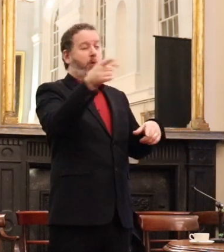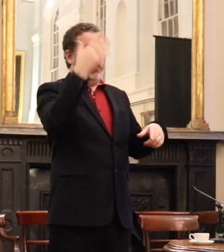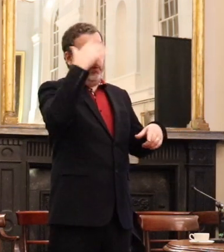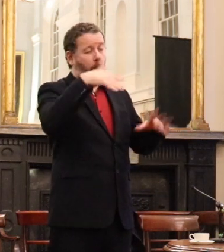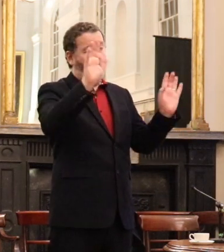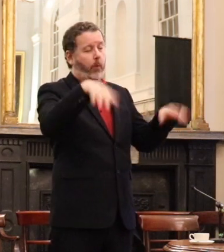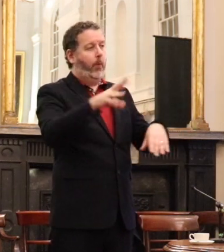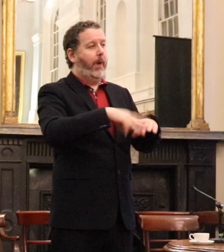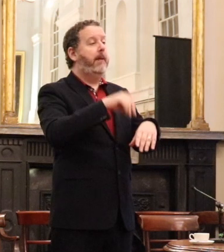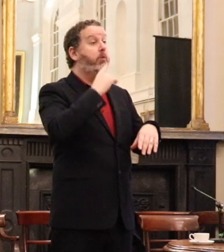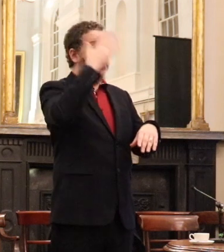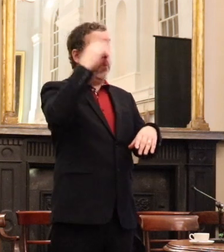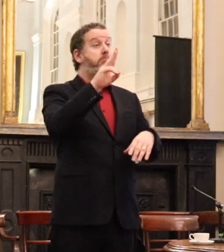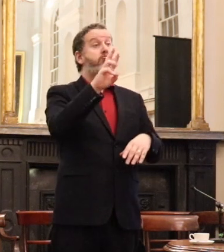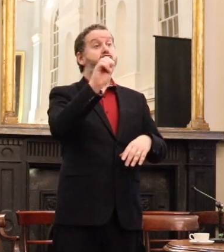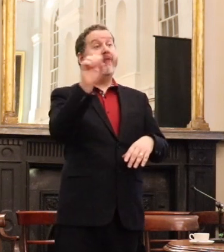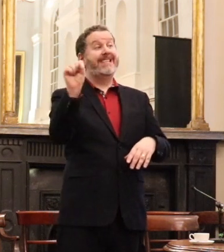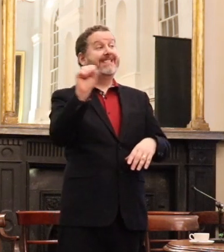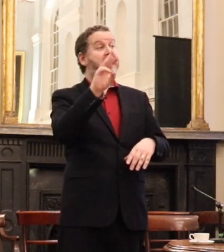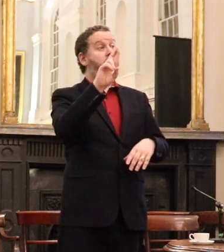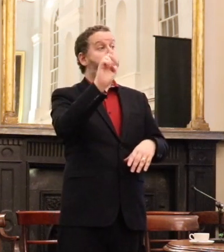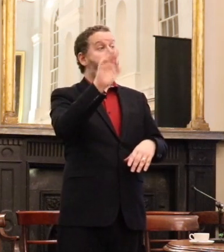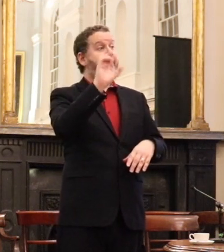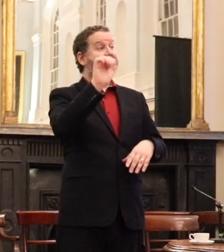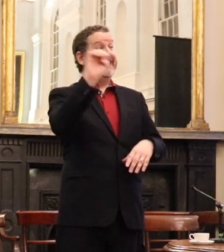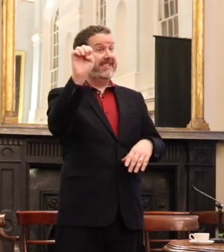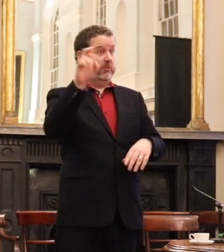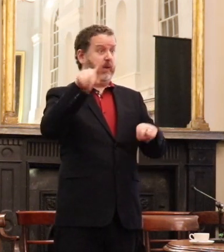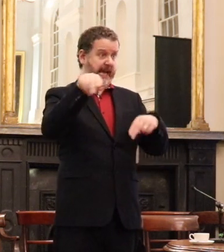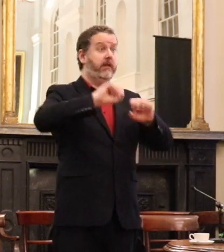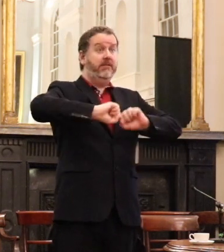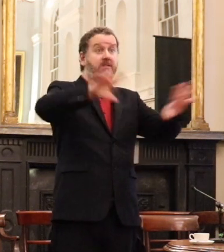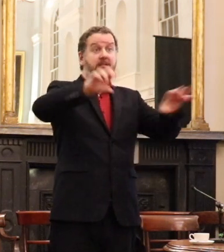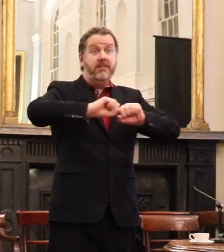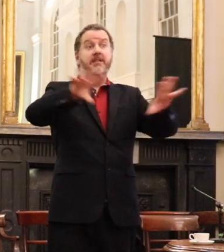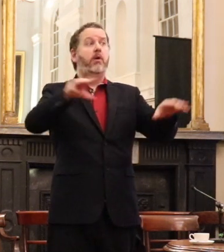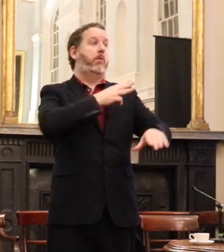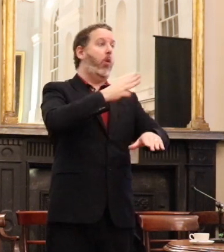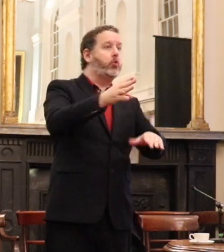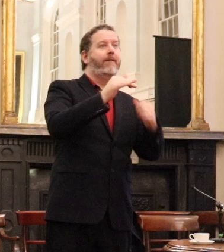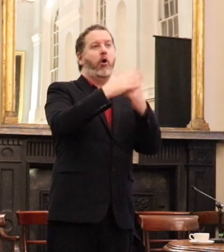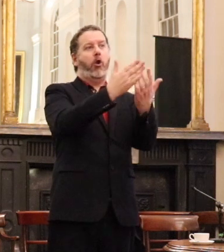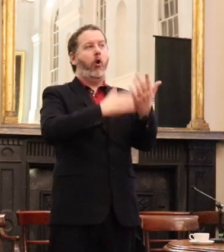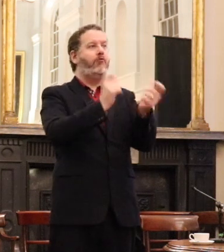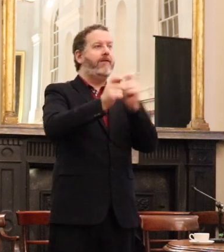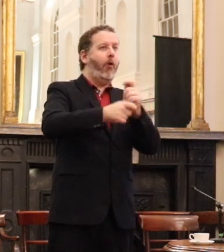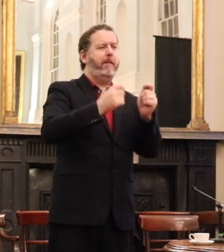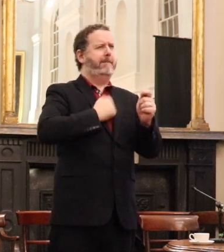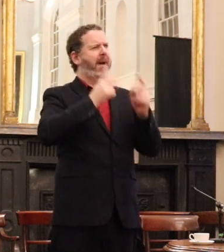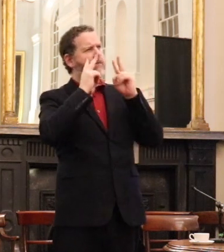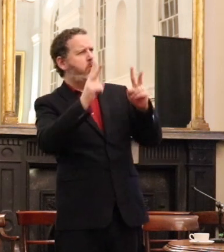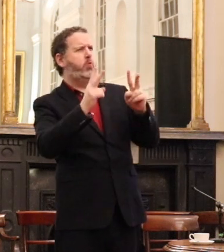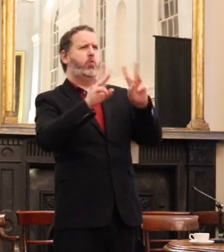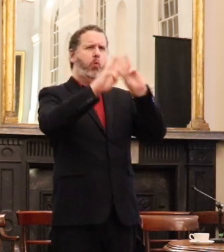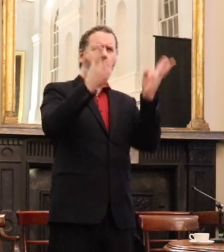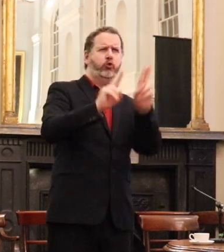send off a million press releases, you can send off a million proposals for law reform that are your own opinion as to how the work